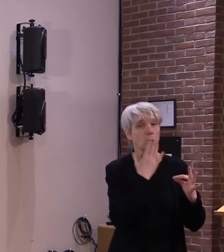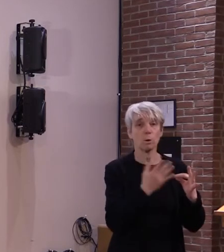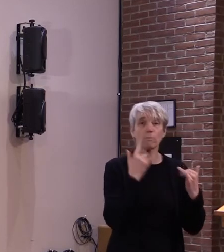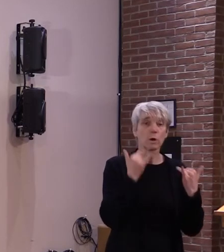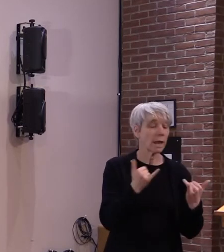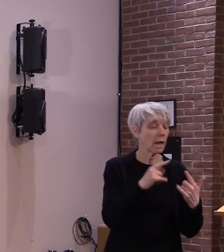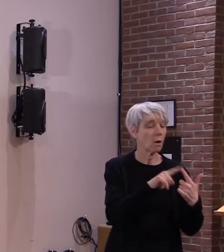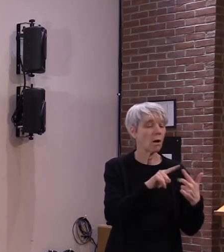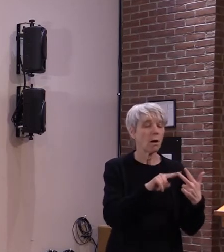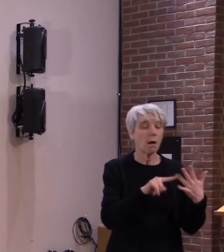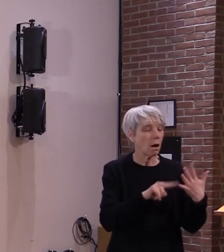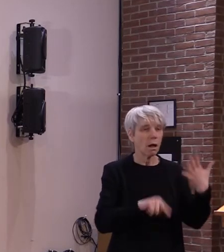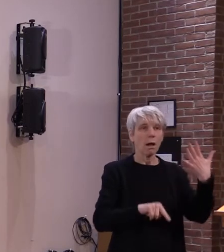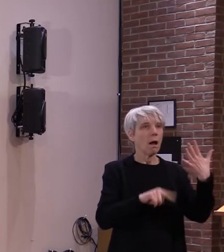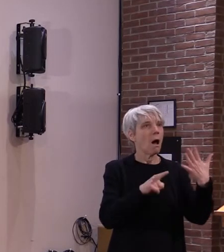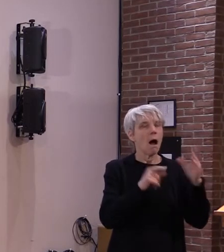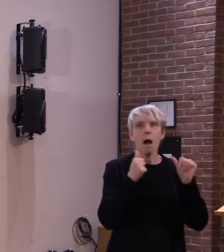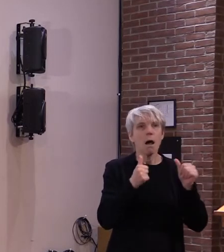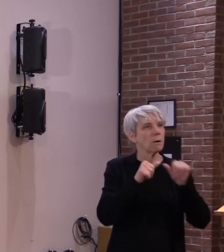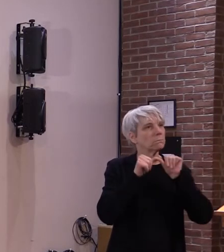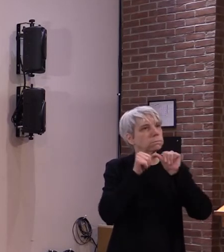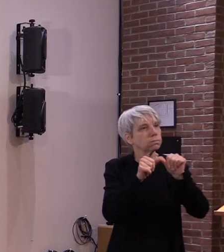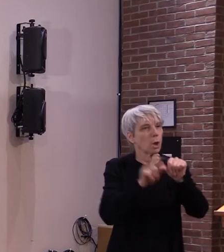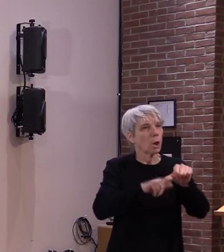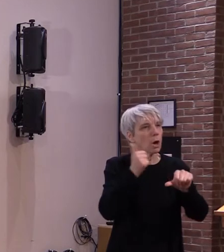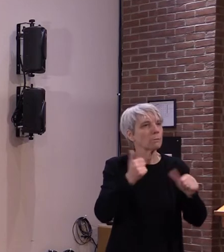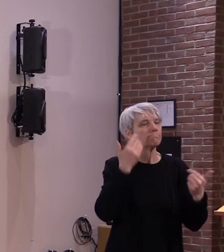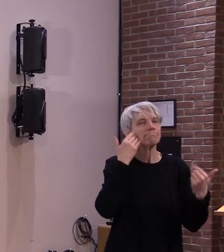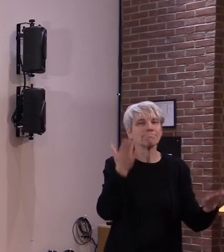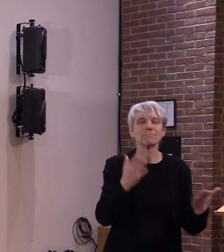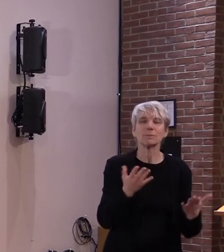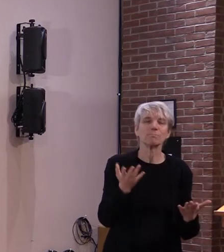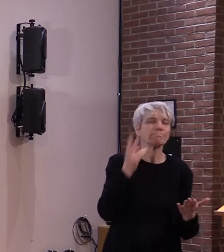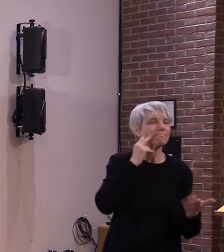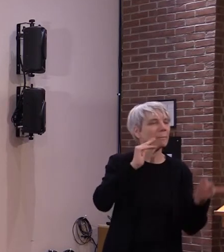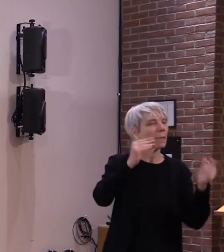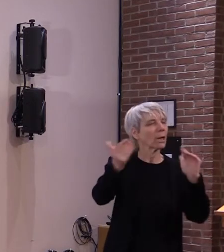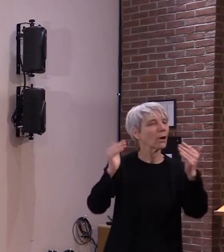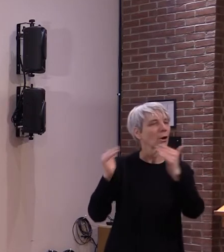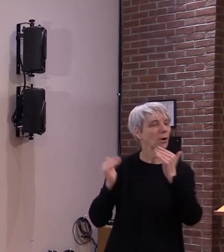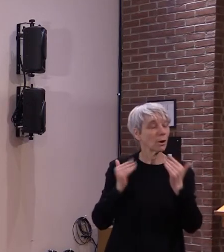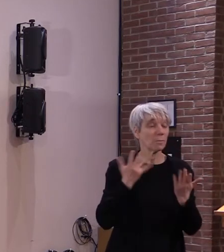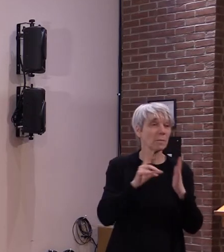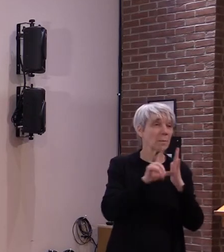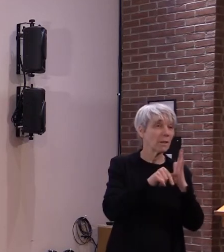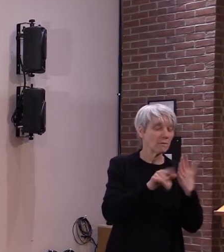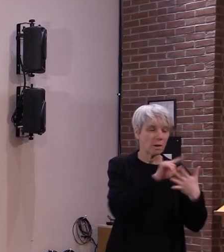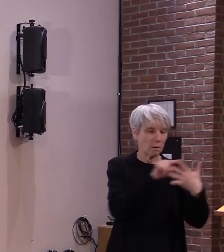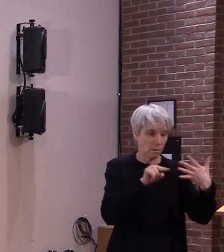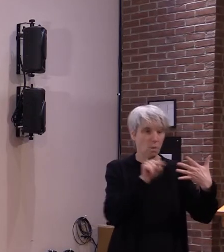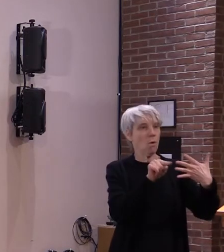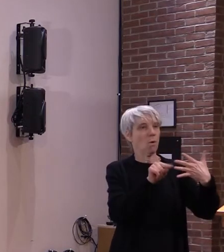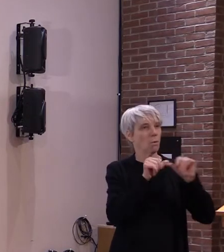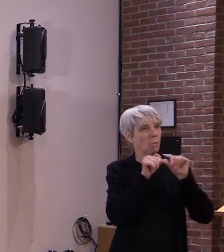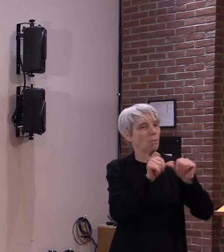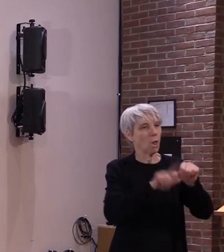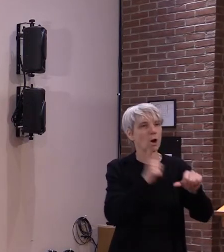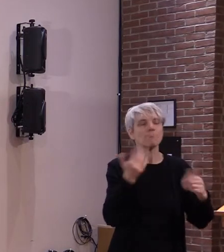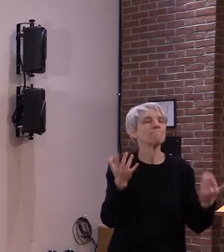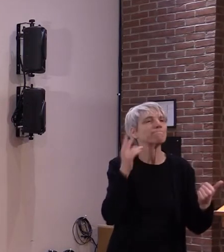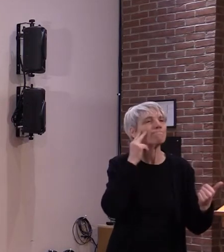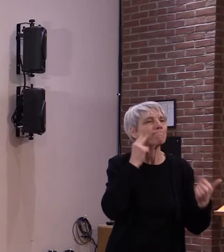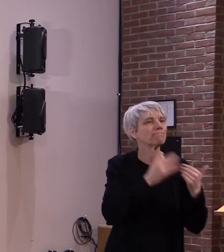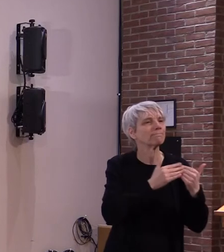compare between all those uh different uh entities and and then maybe one will be better than the other but time will tell